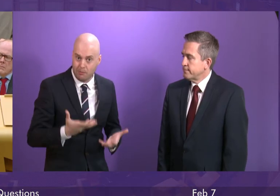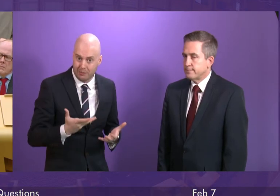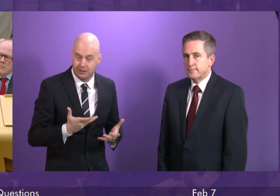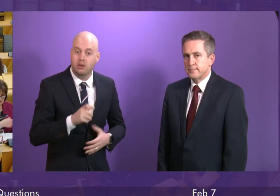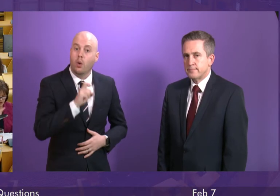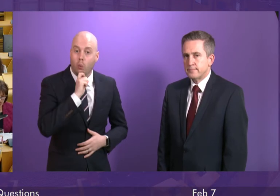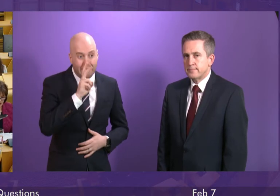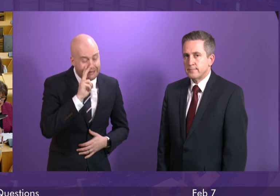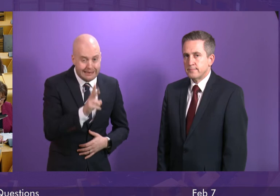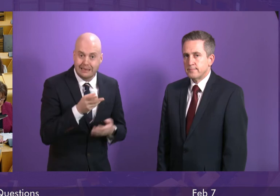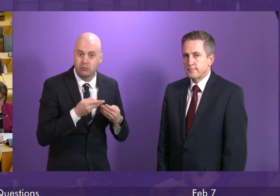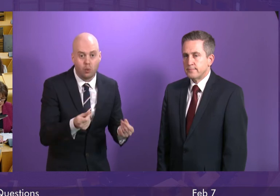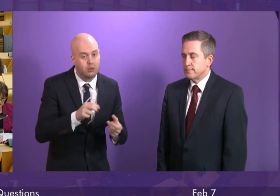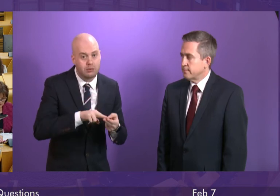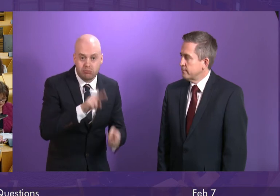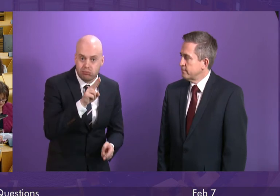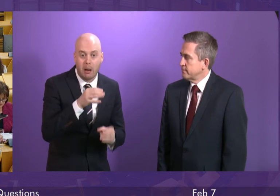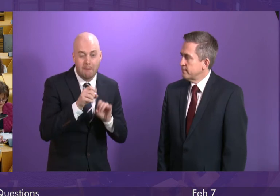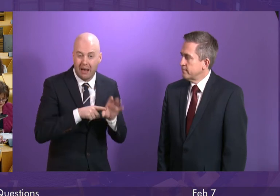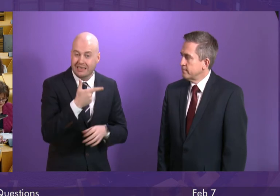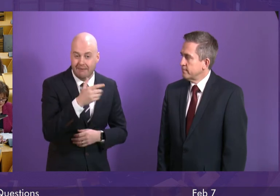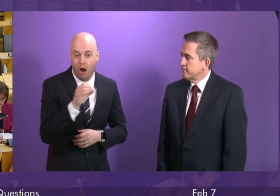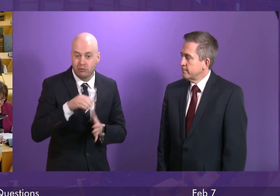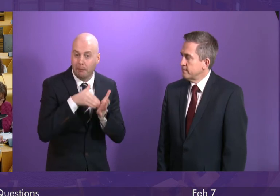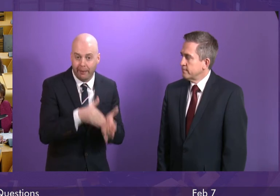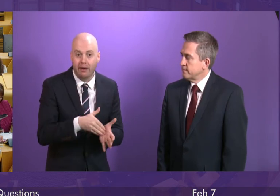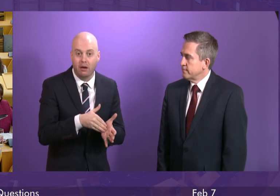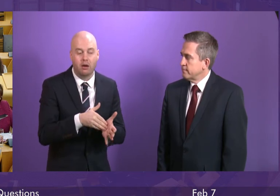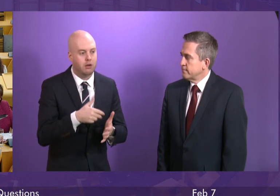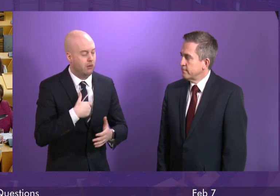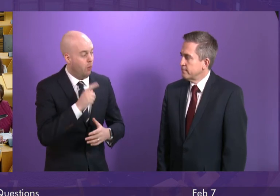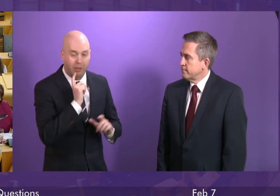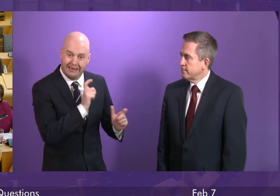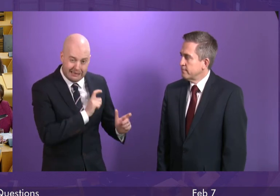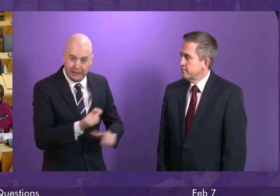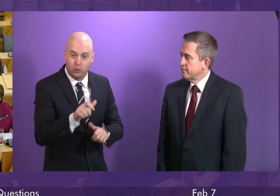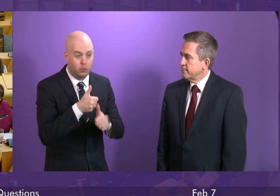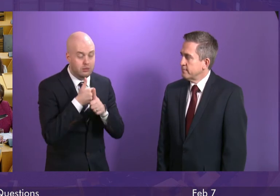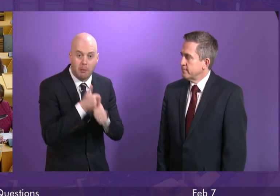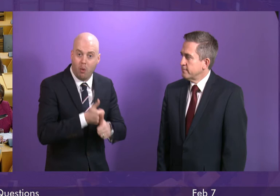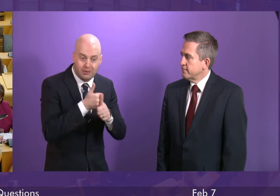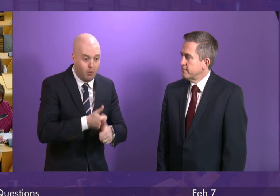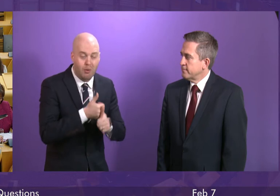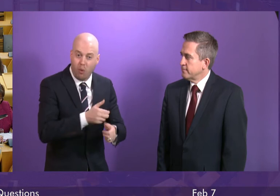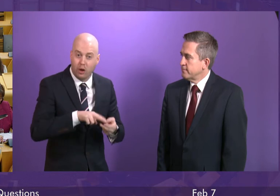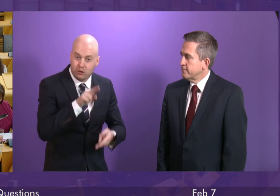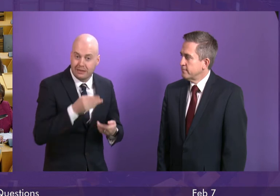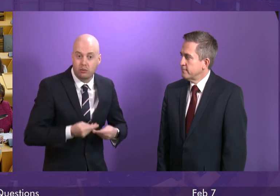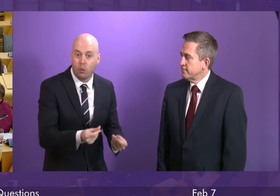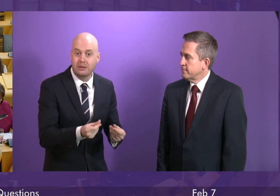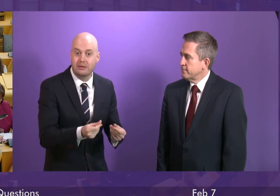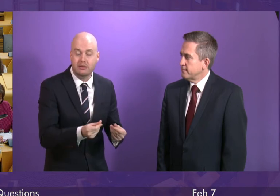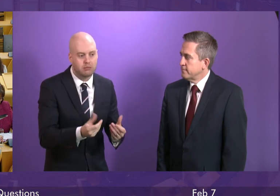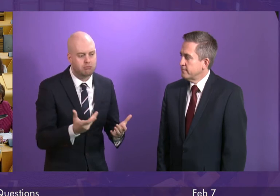integration to over £700 million. It is why we continue to support the increase in resources and why we are